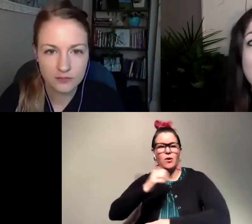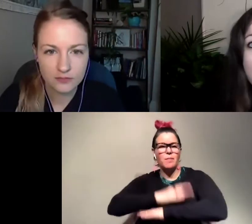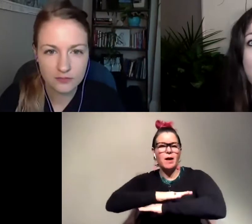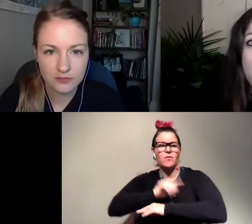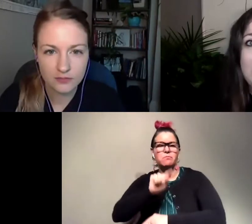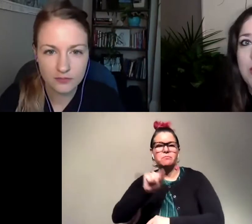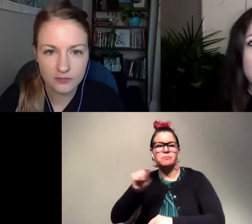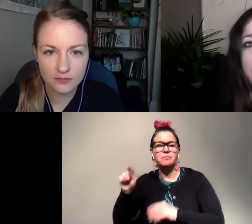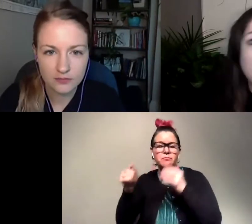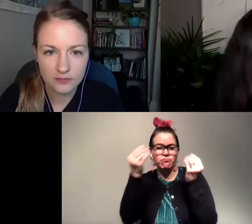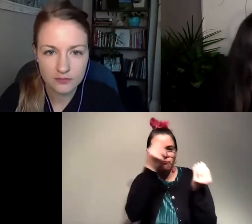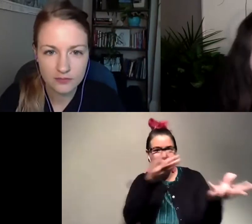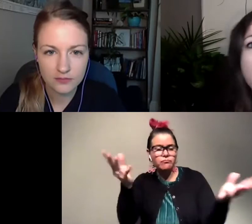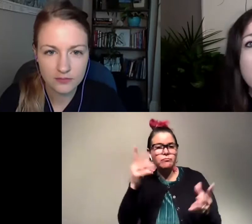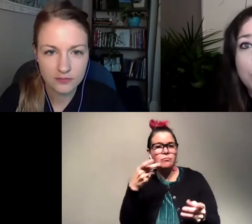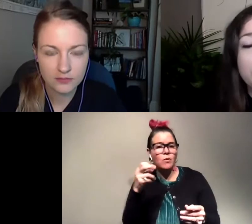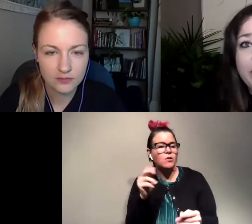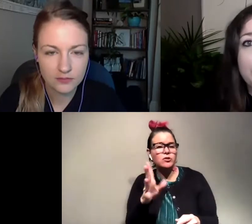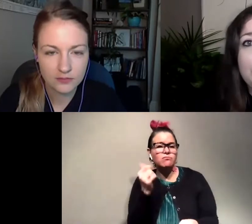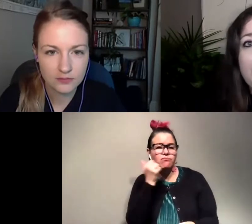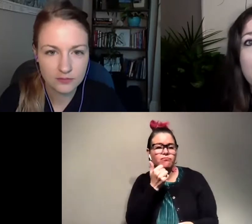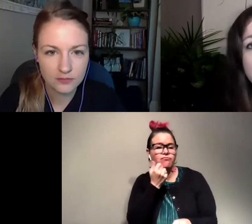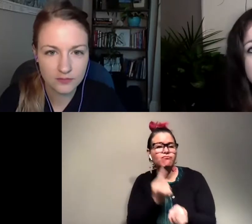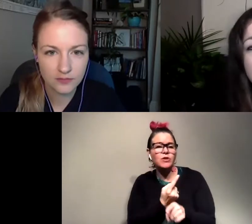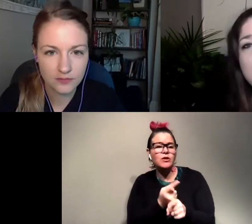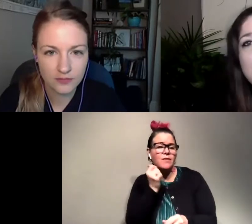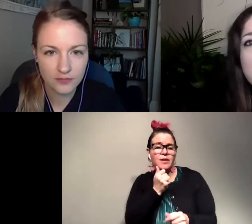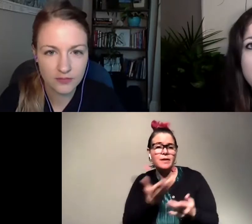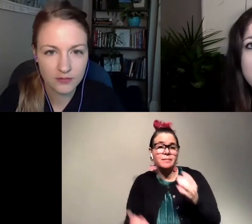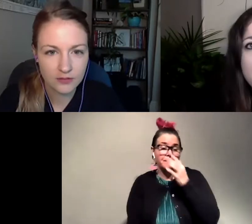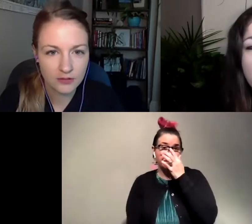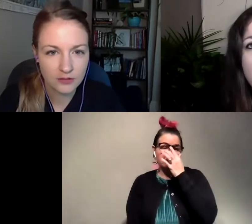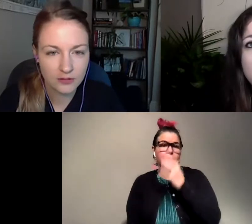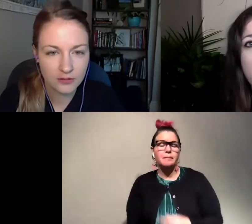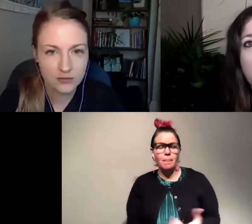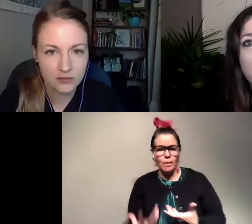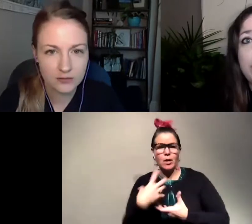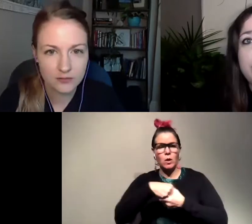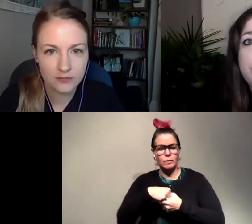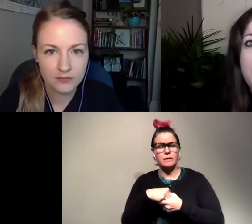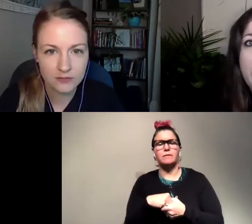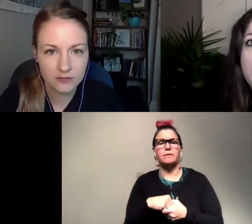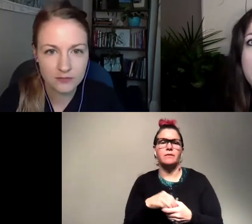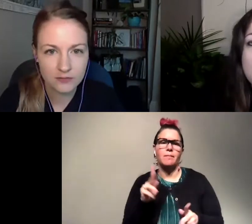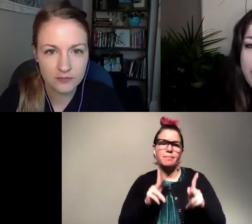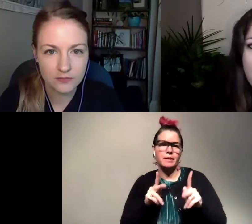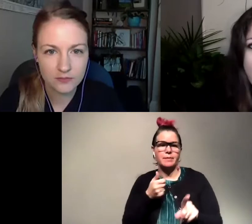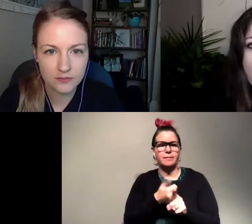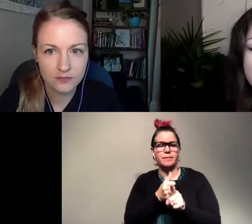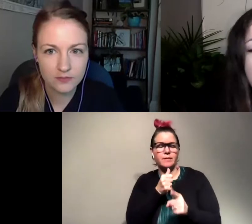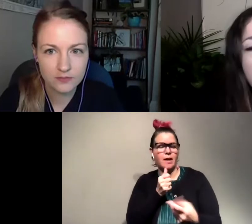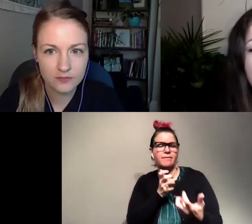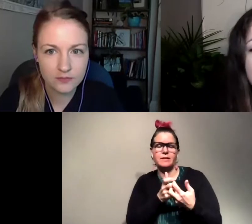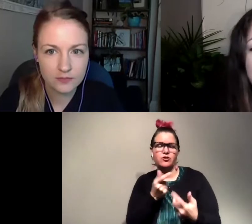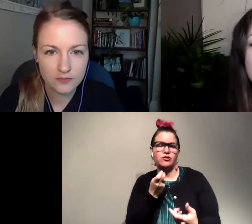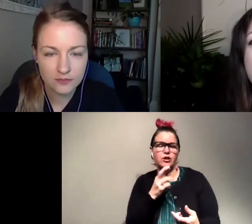stating our pronouns becomes just a very normal regular thing that we do to be inclusive of folks who do not fit in the gender binary.